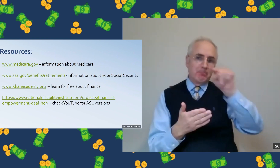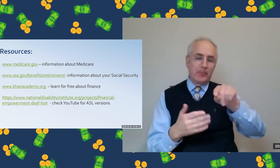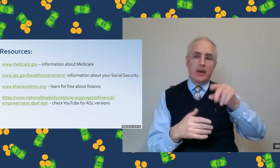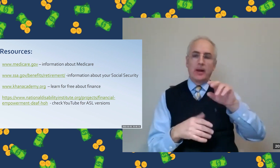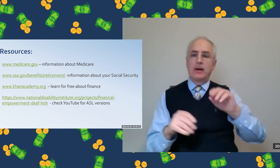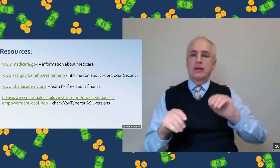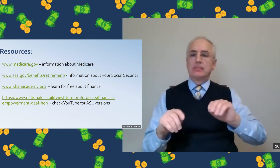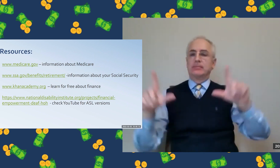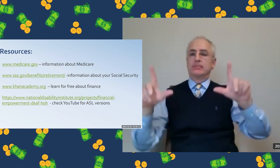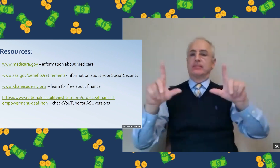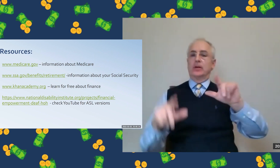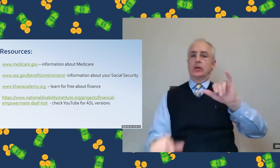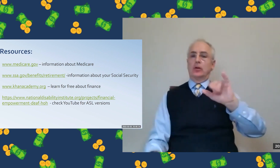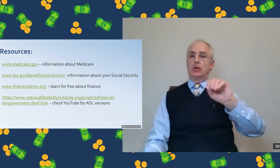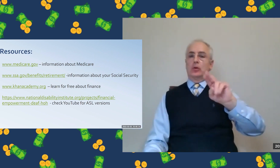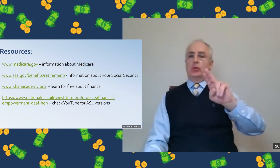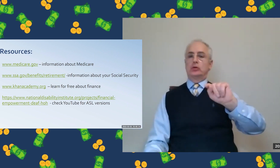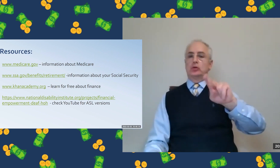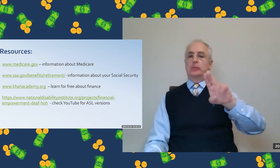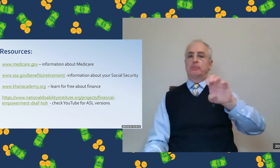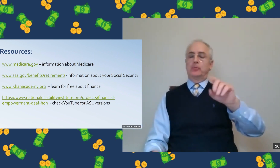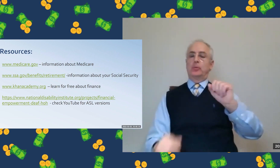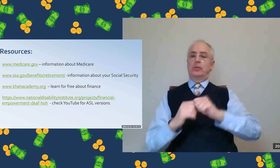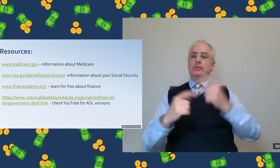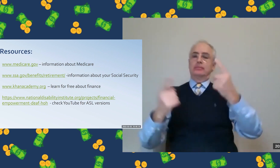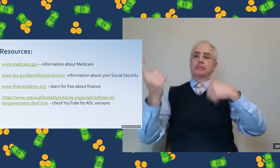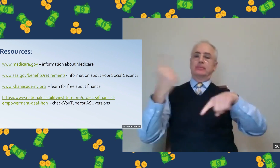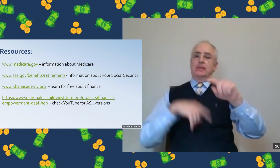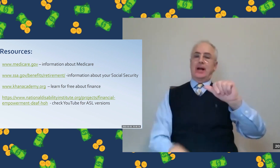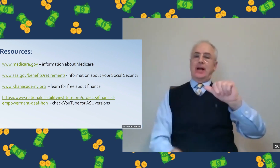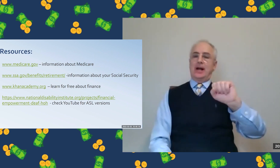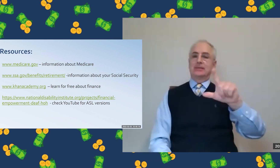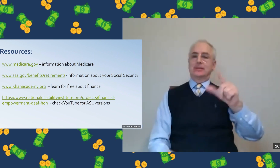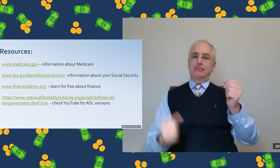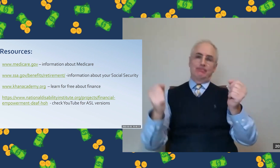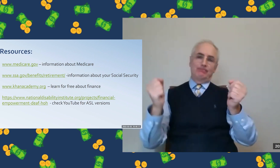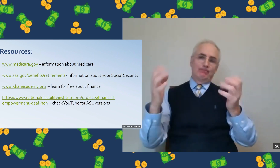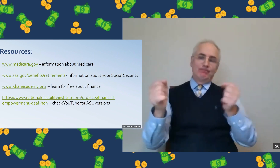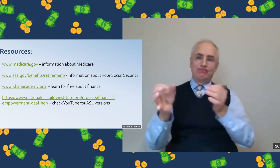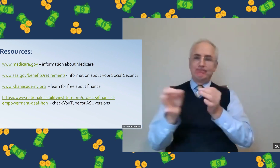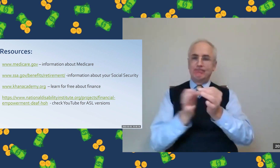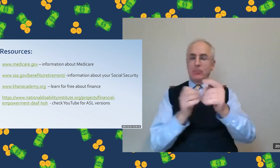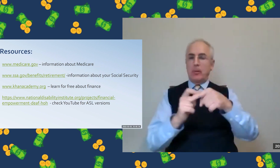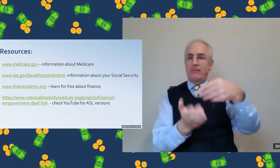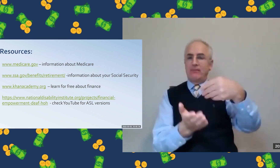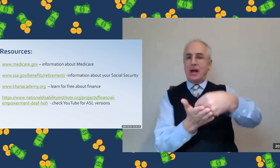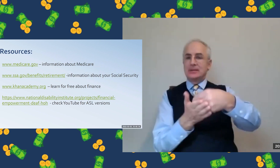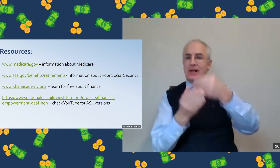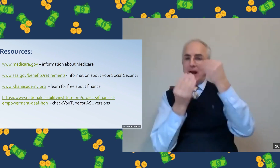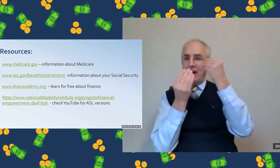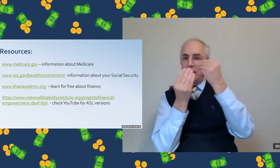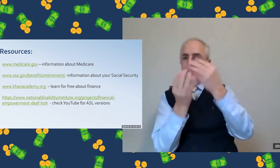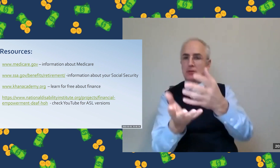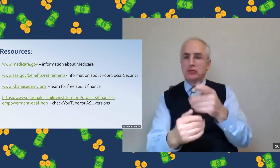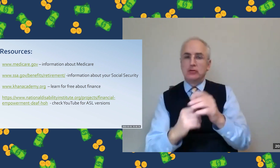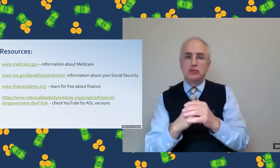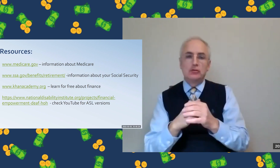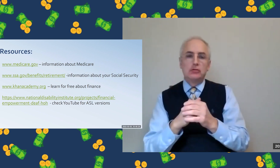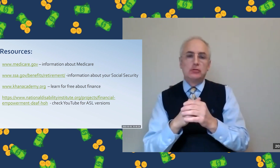And there are some videos out there on YouTube that actually do have signing in American Sign Language, explaining